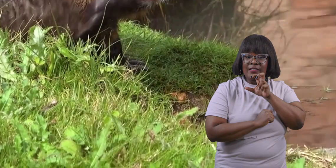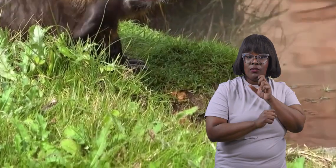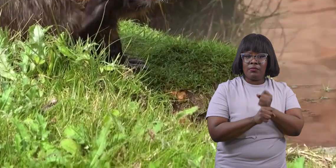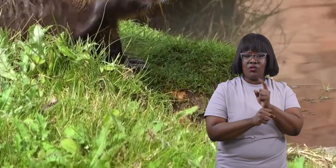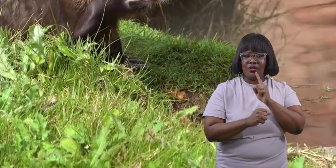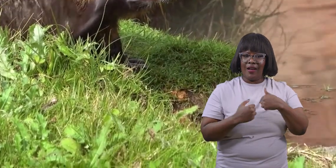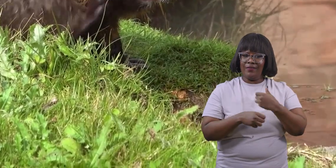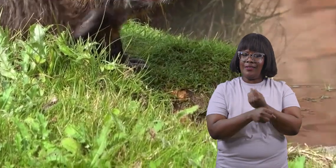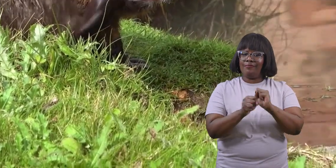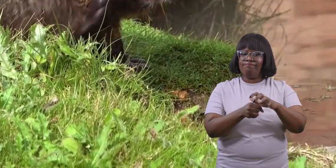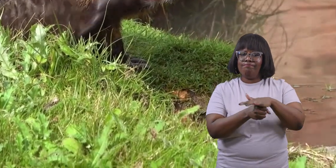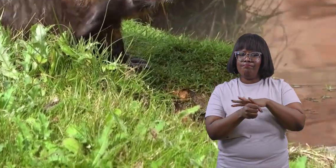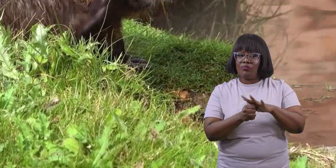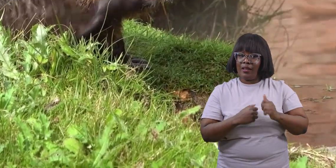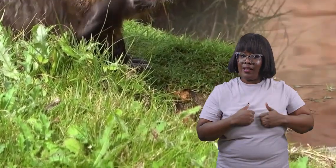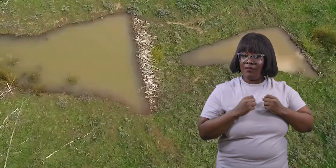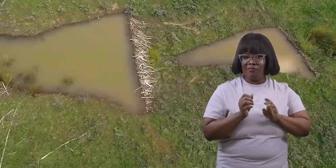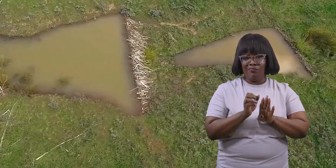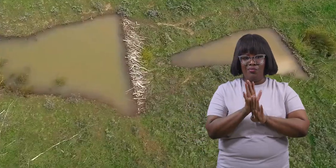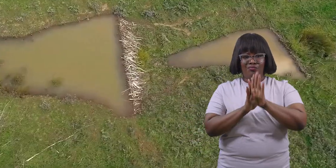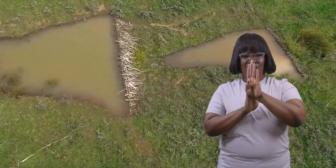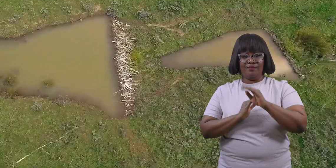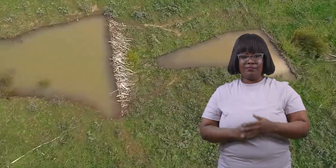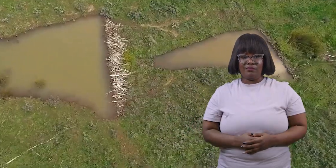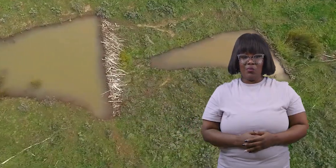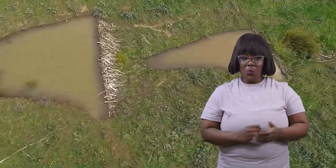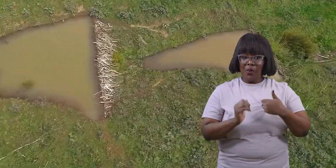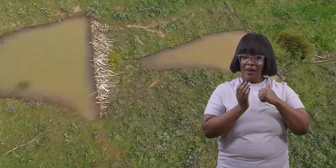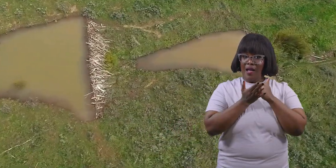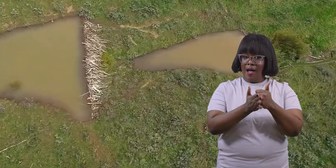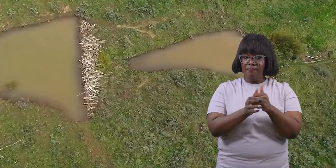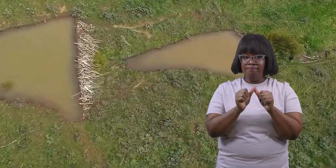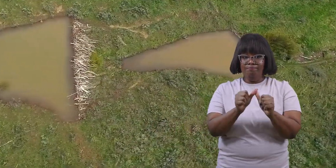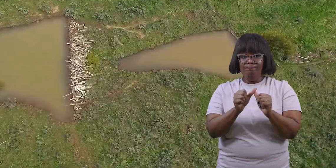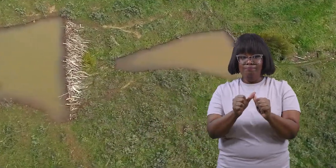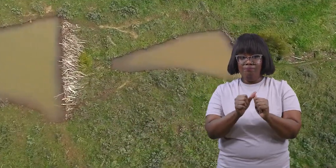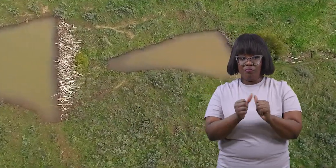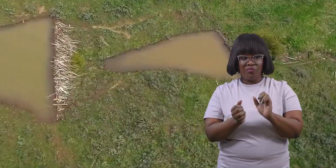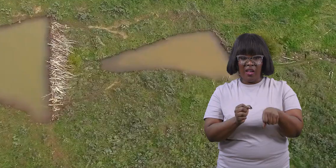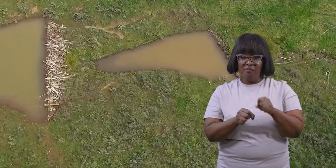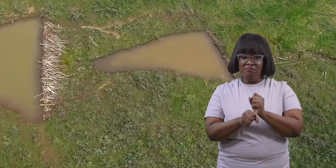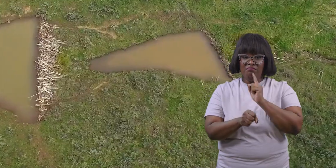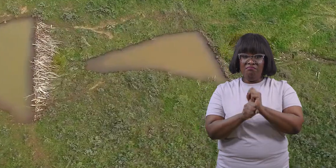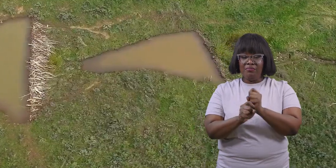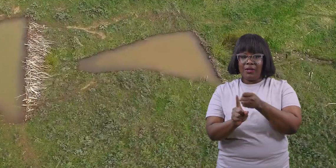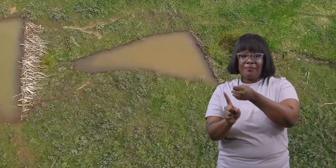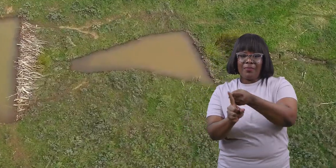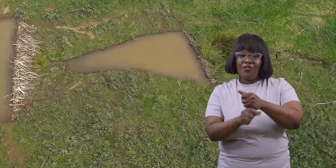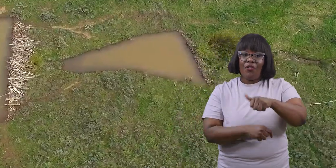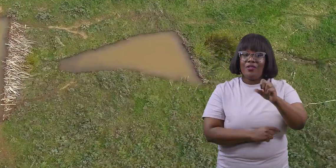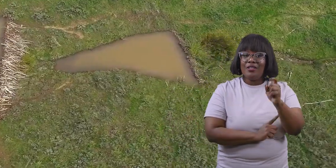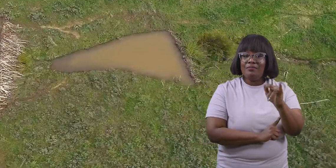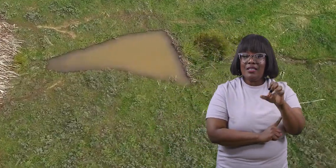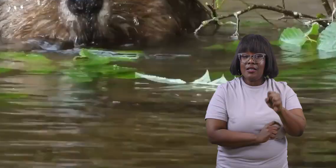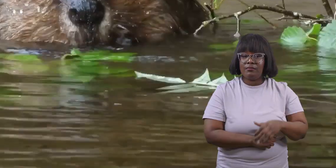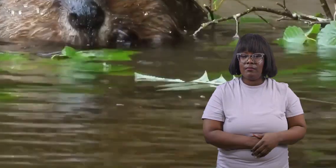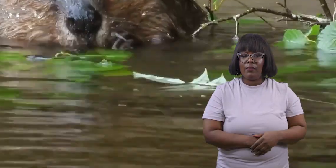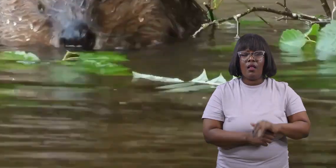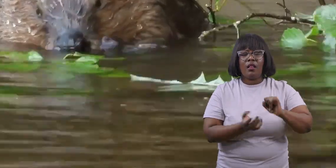places to live and thrive we can help them maintain healthy ecosystems that benefit countless other species talk about